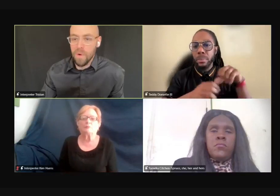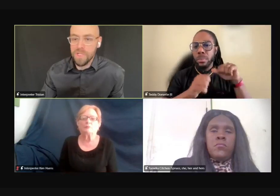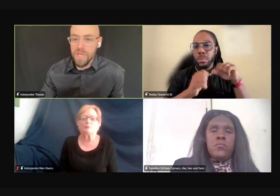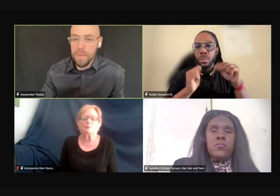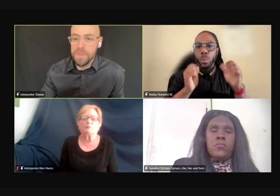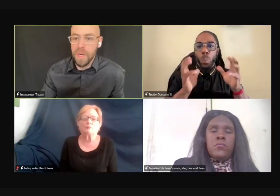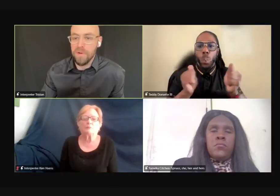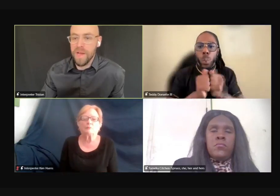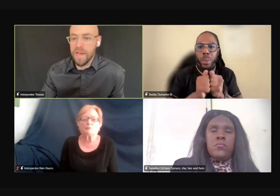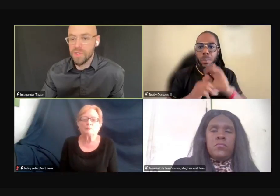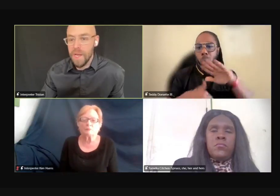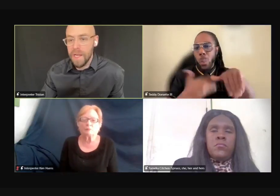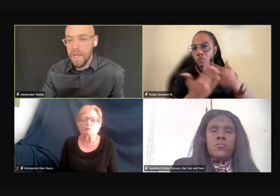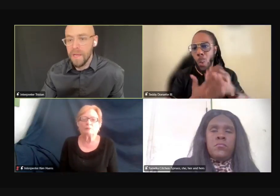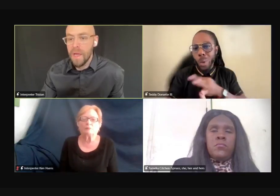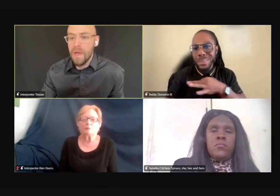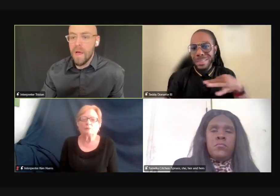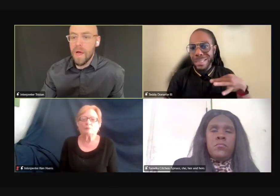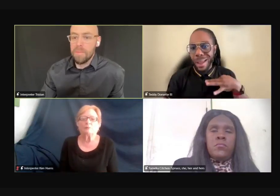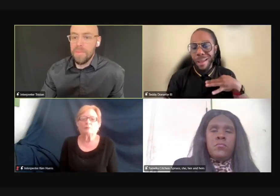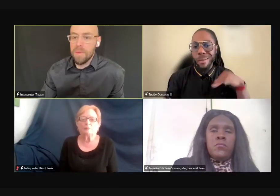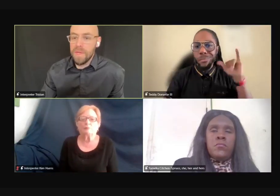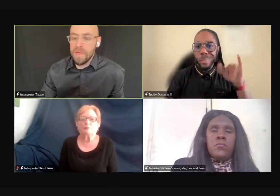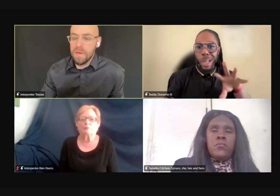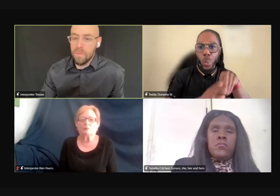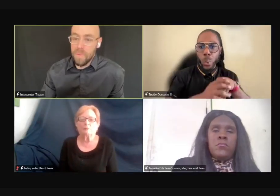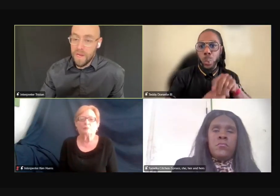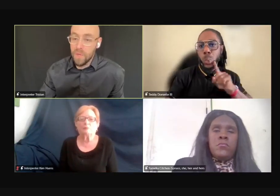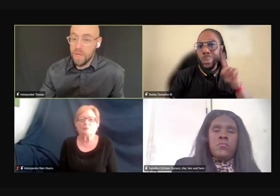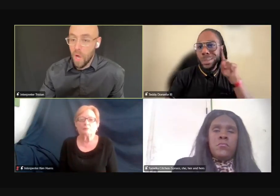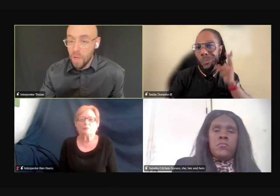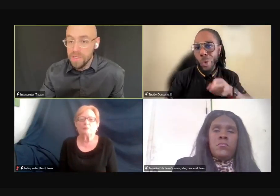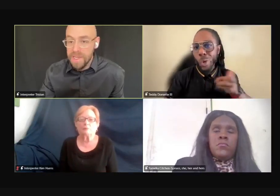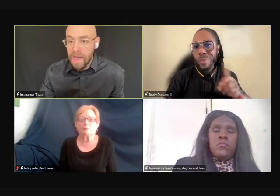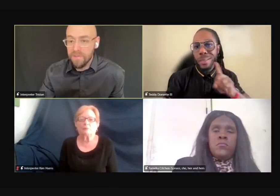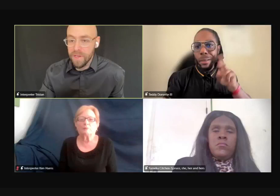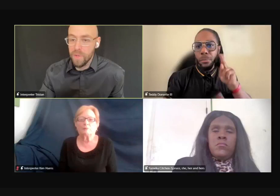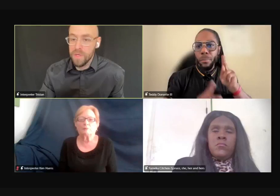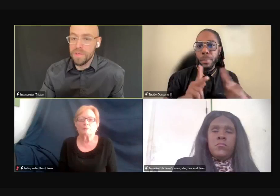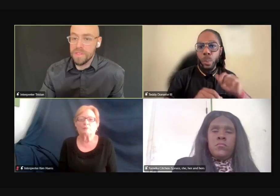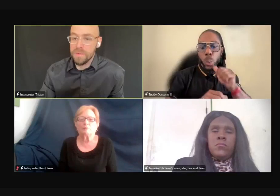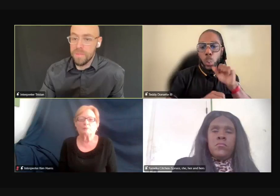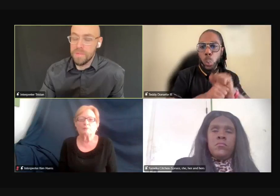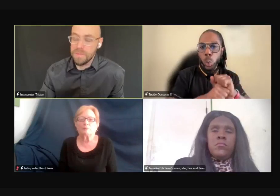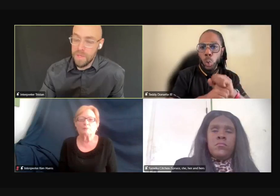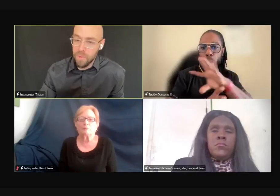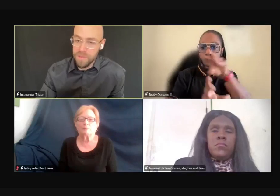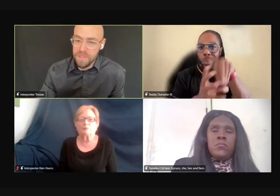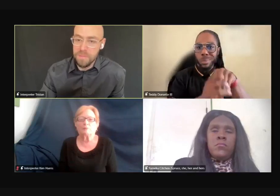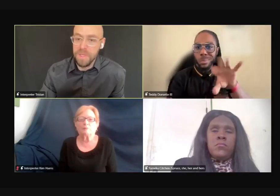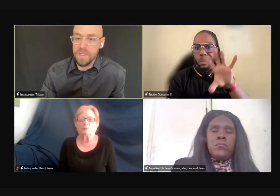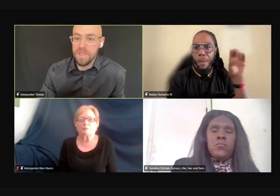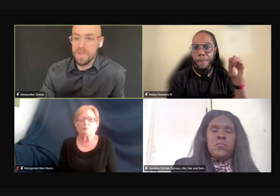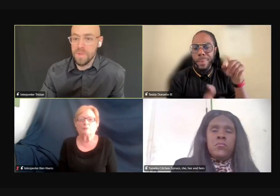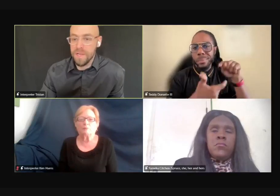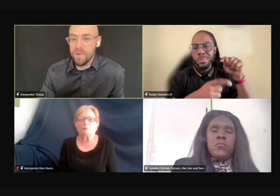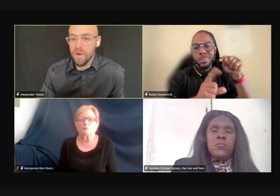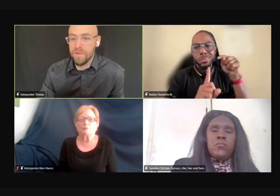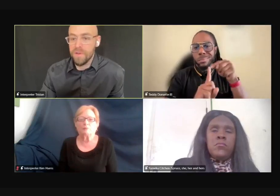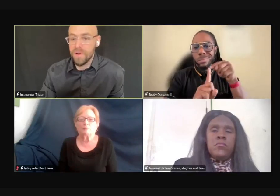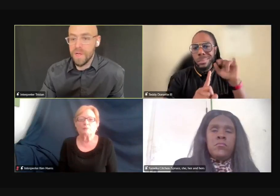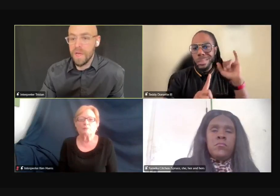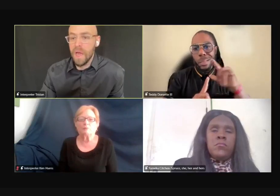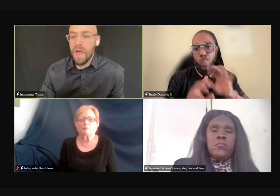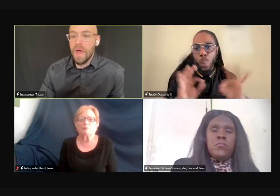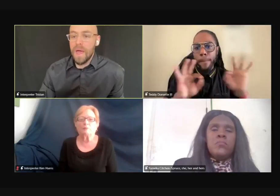providing workshops, by providing training, um, by being, including all staff, including people with disabilities who are